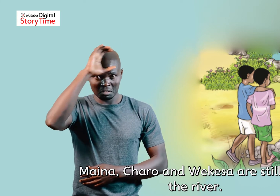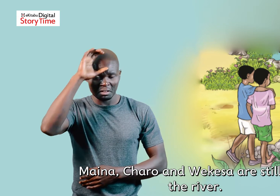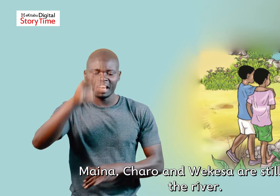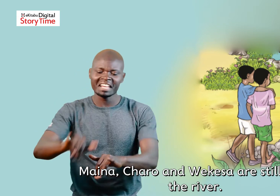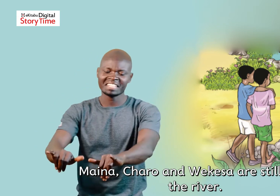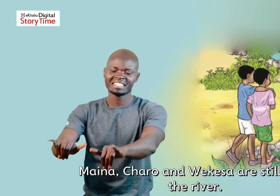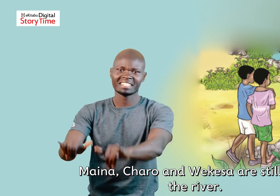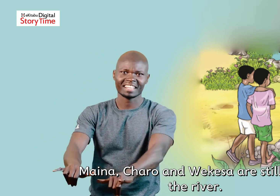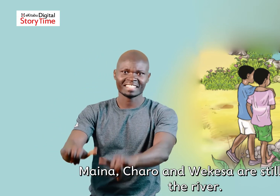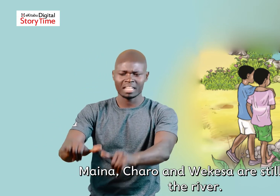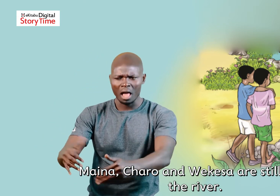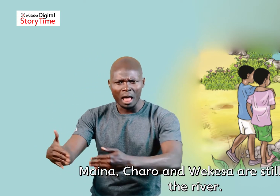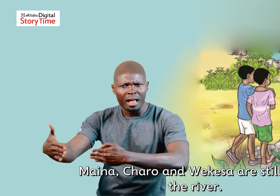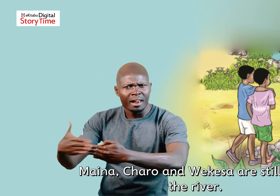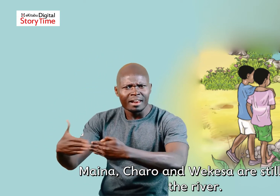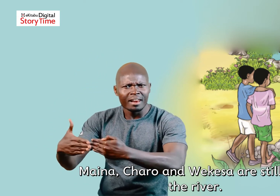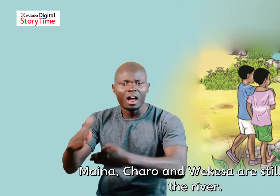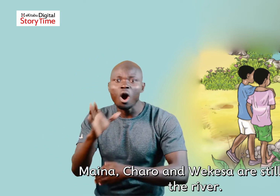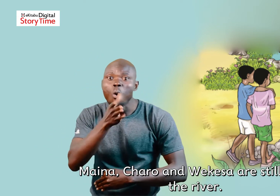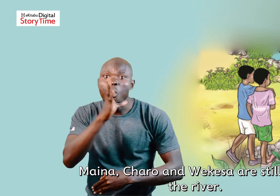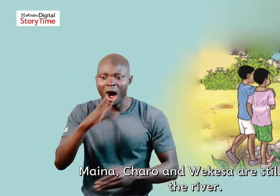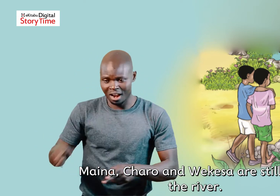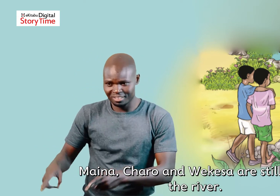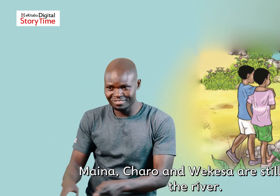Maina, Charo and Wakesa are still near the river